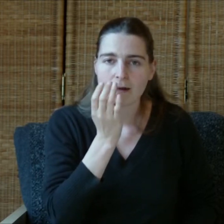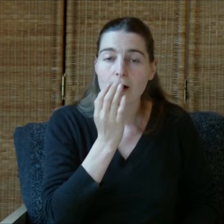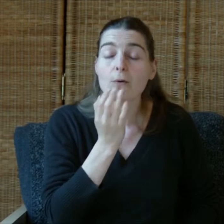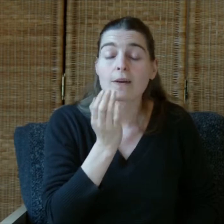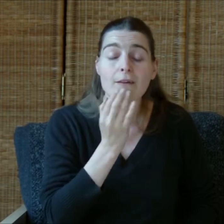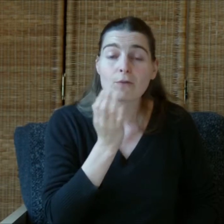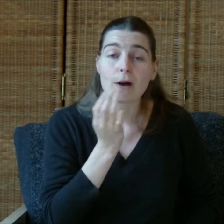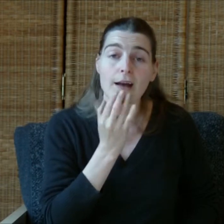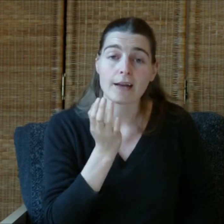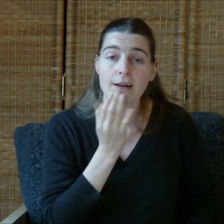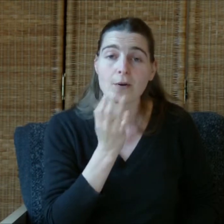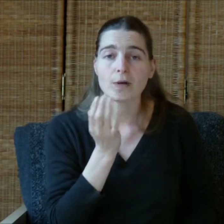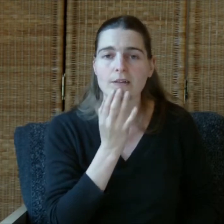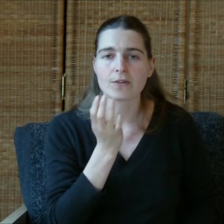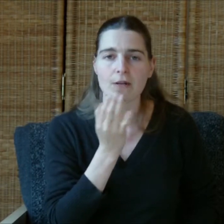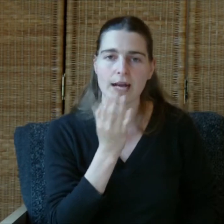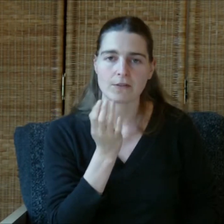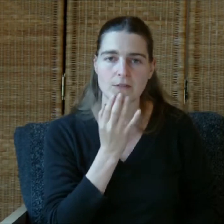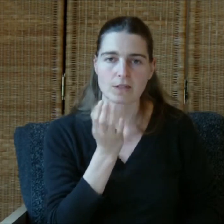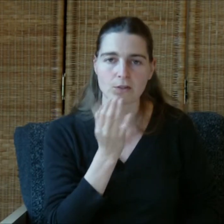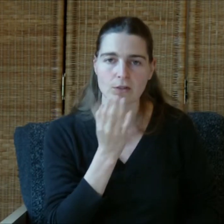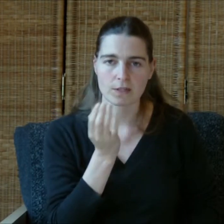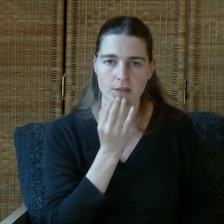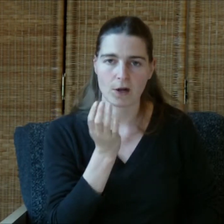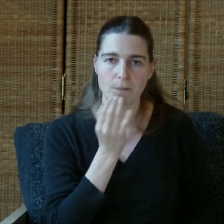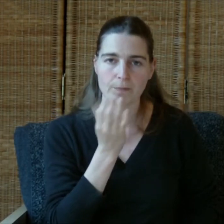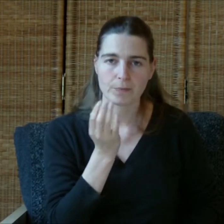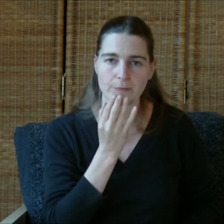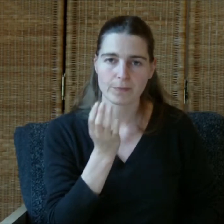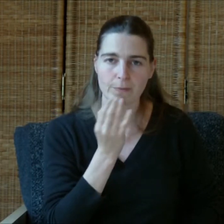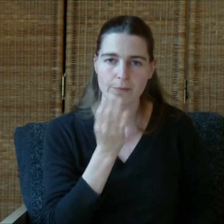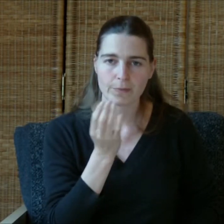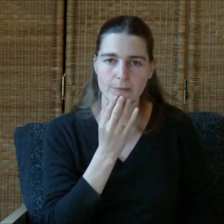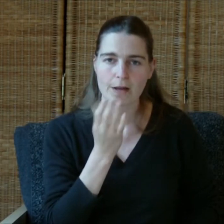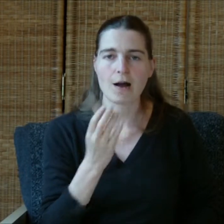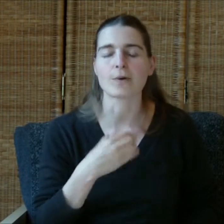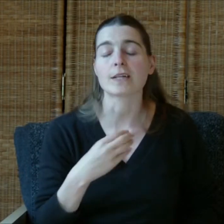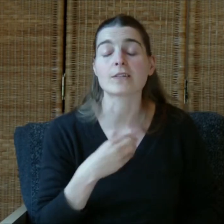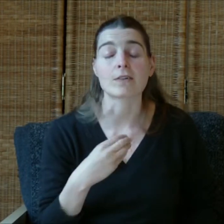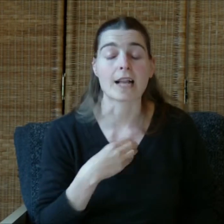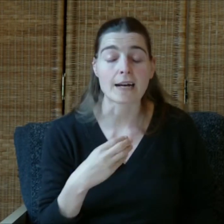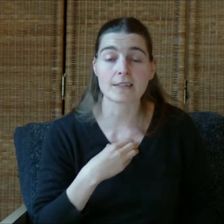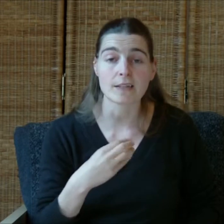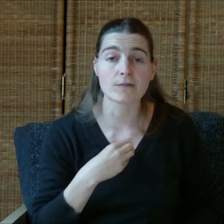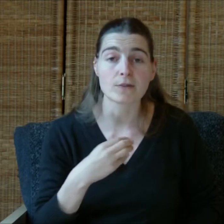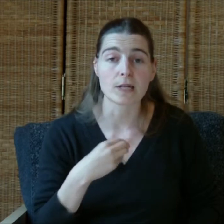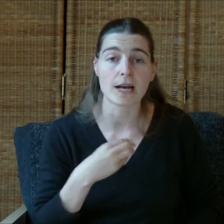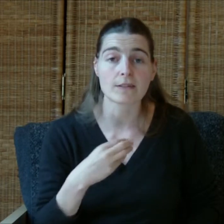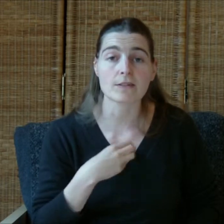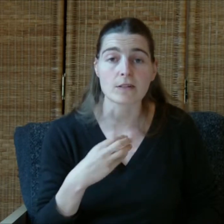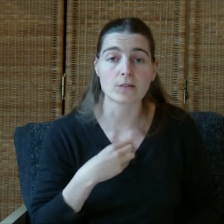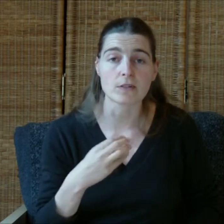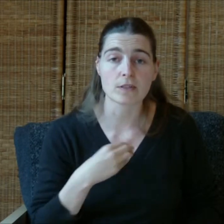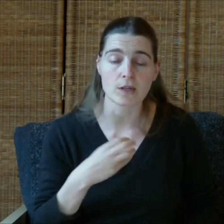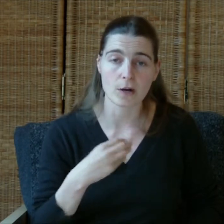Whatever way, I'm willing to allow the solutions to come. I'm willing to relax enough to allow the solutions to come.